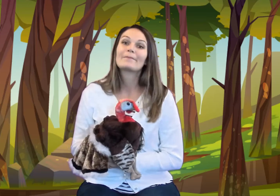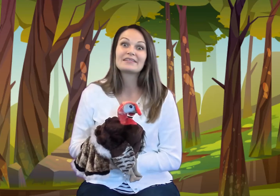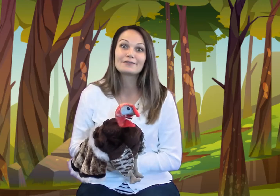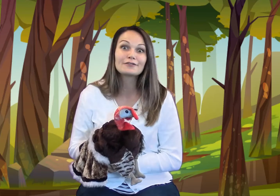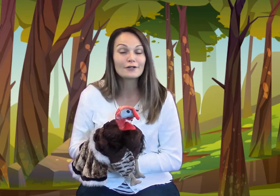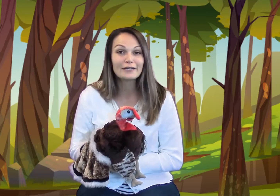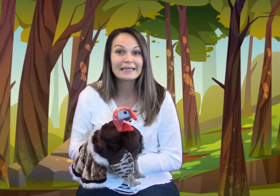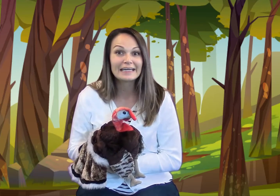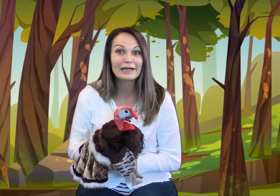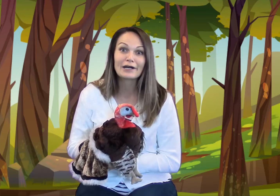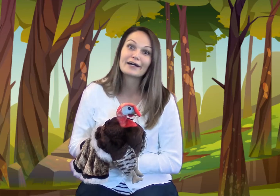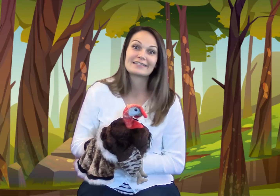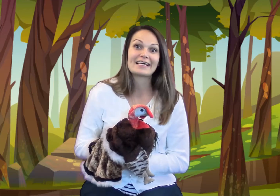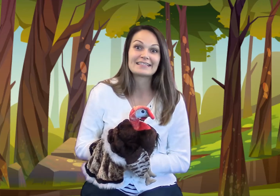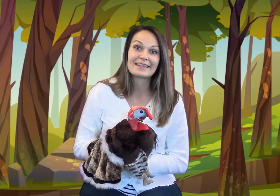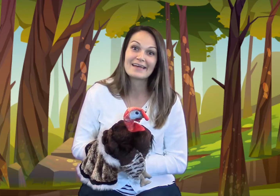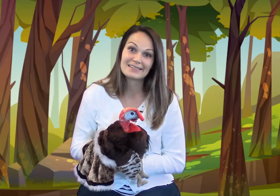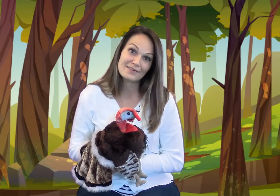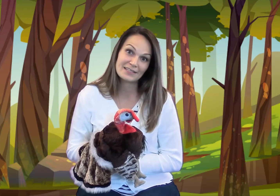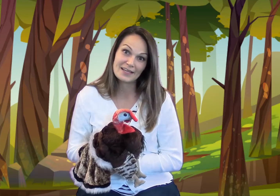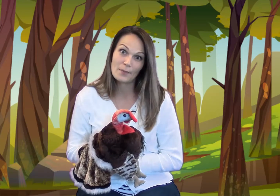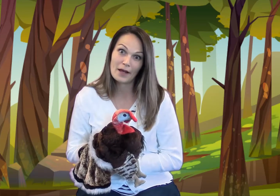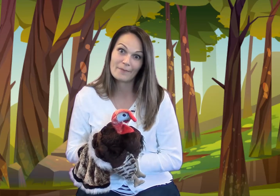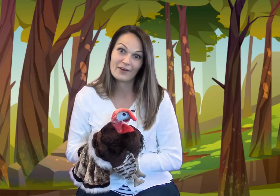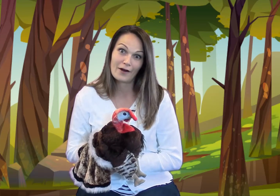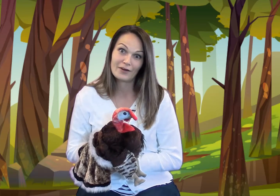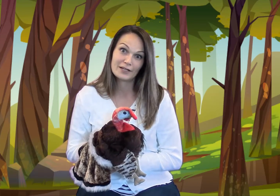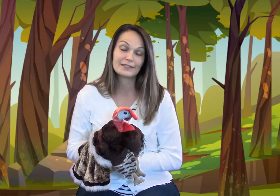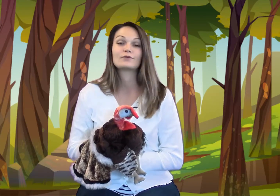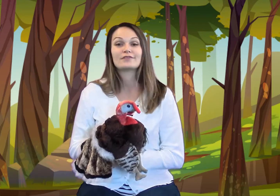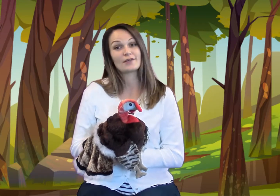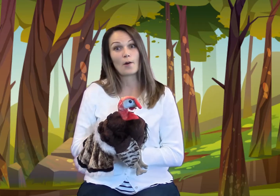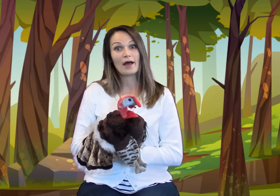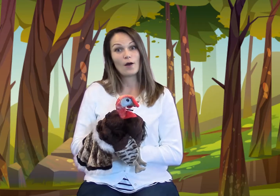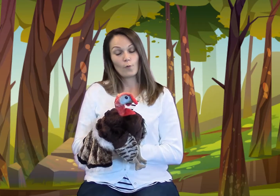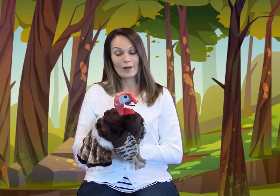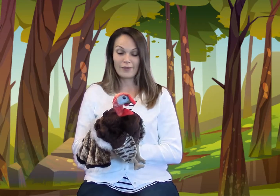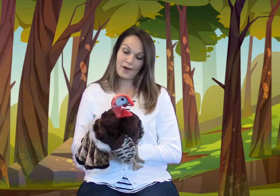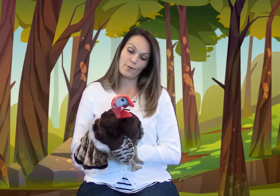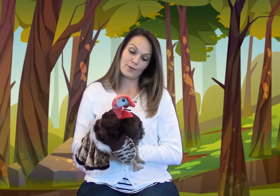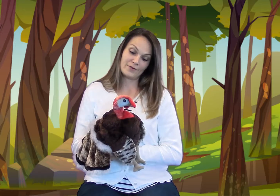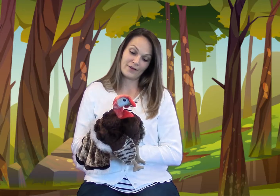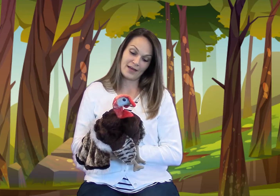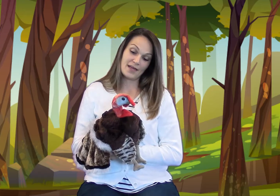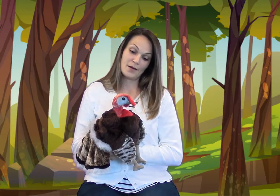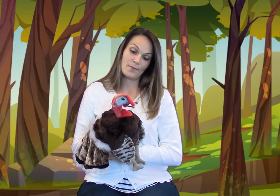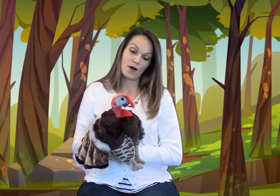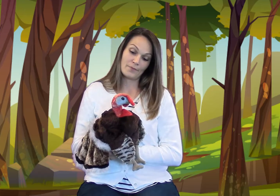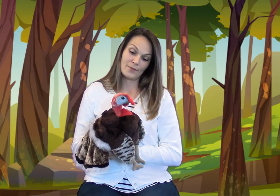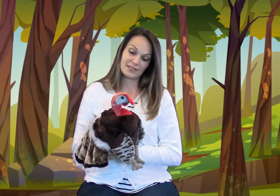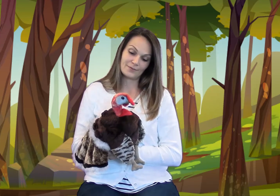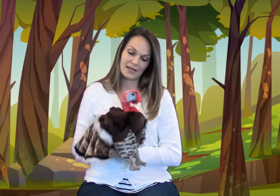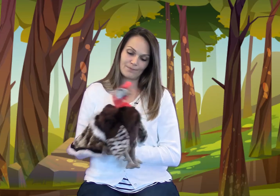Mr. Turkey here says Thanksgiving's coming up very, very soon. So we thought we would invite him on baby time today.